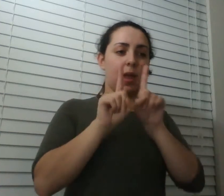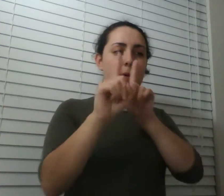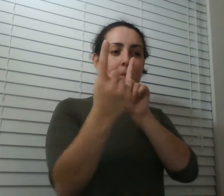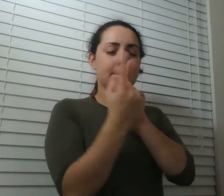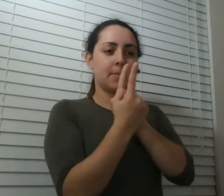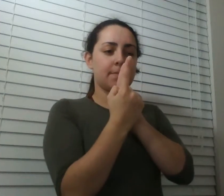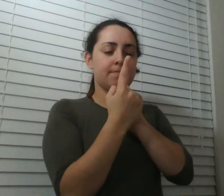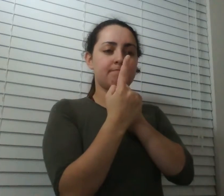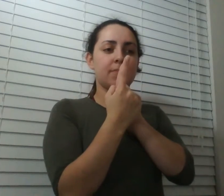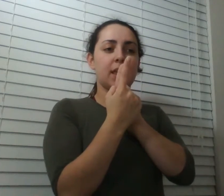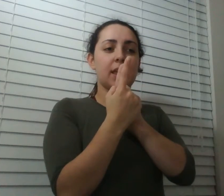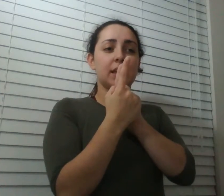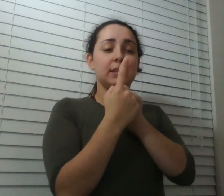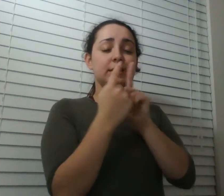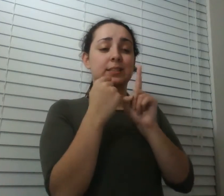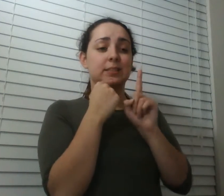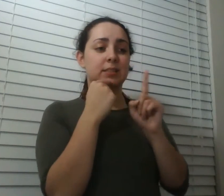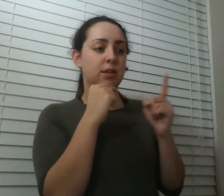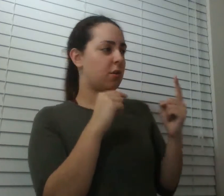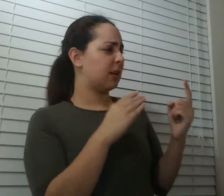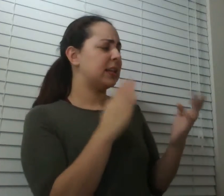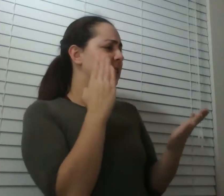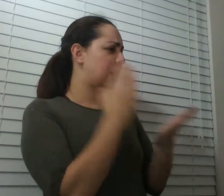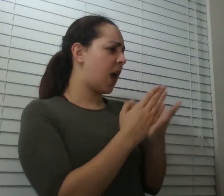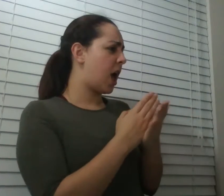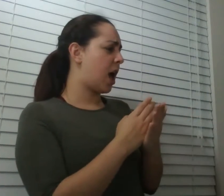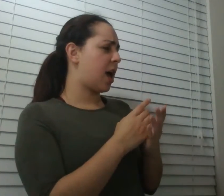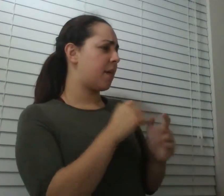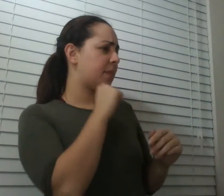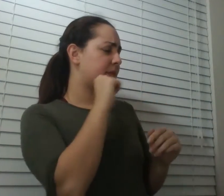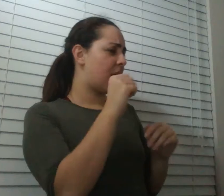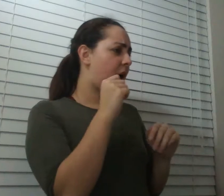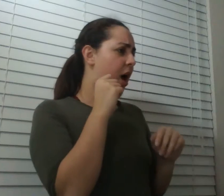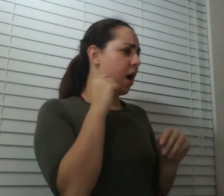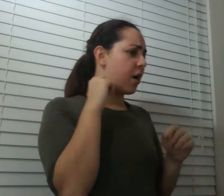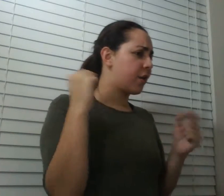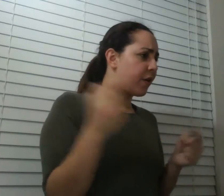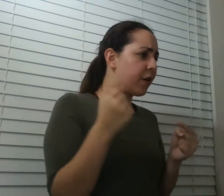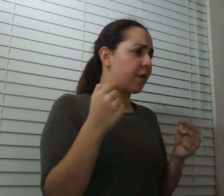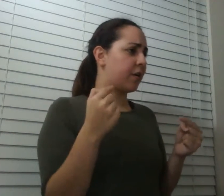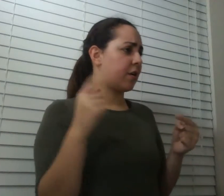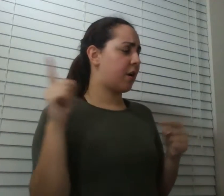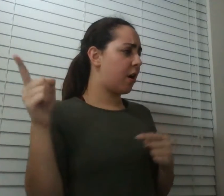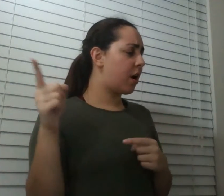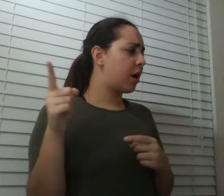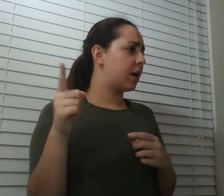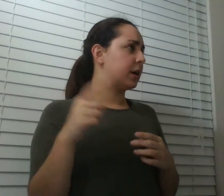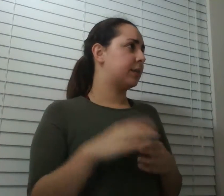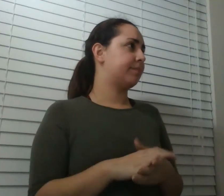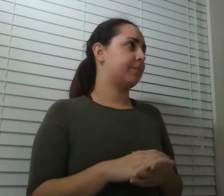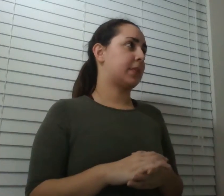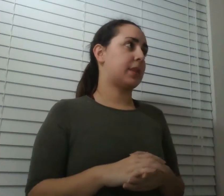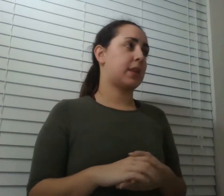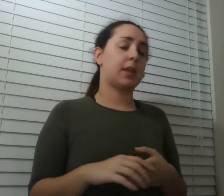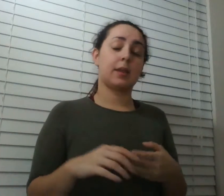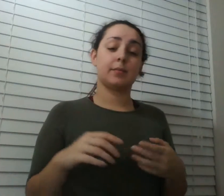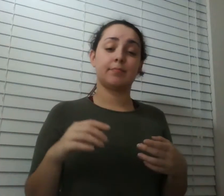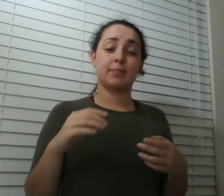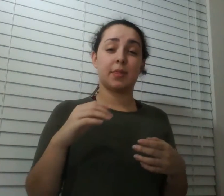but perhaps that action itself scared the kid the young man drew a gun and fired point blank we